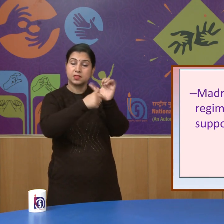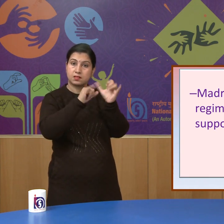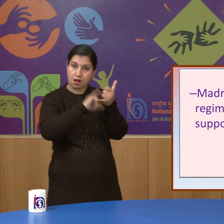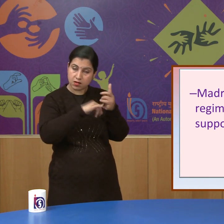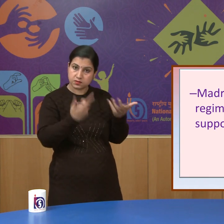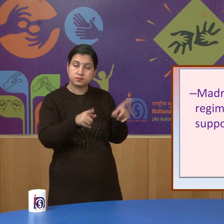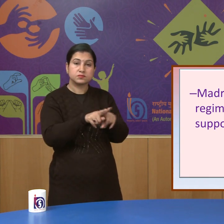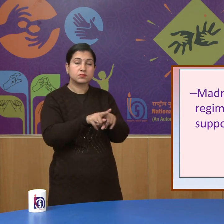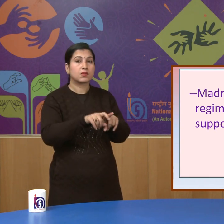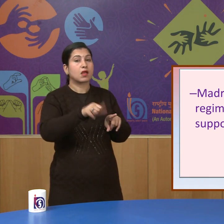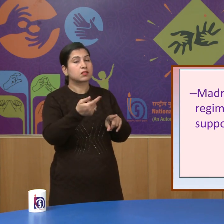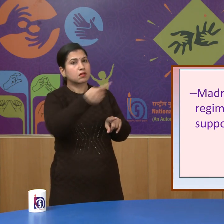supported the British